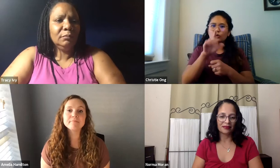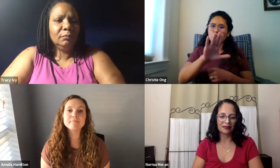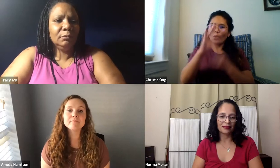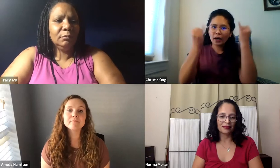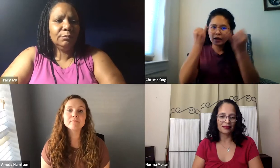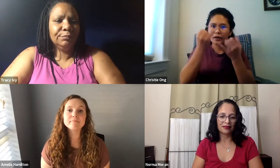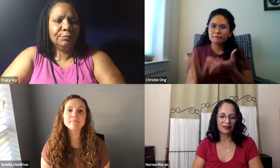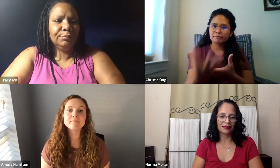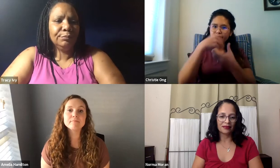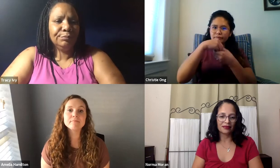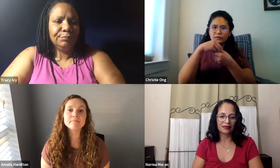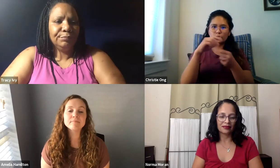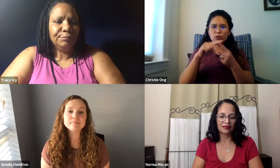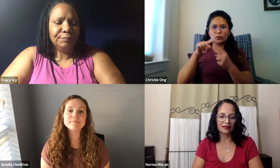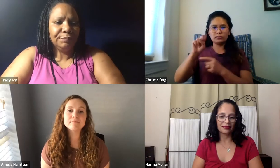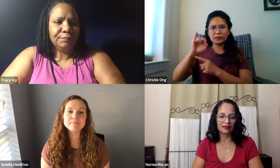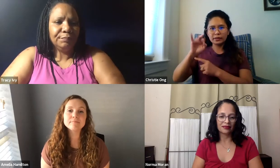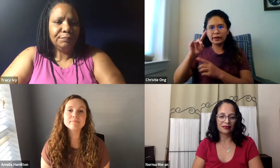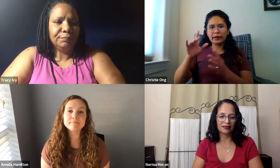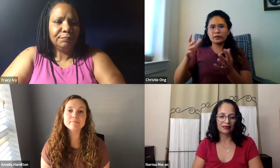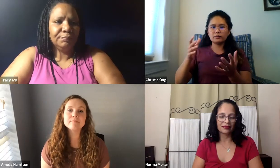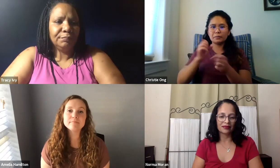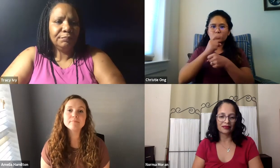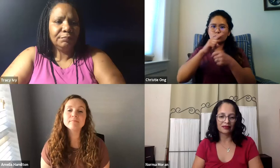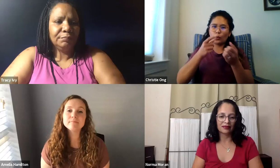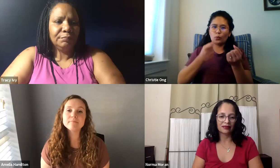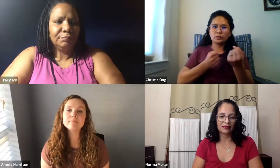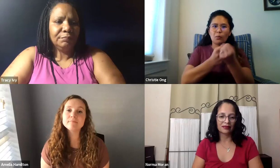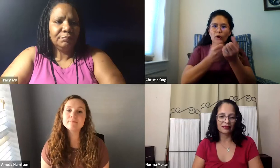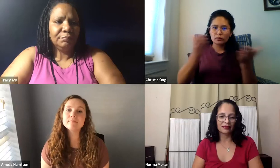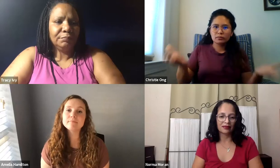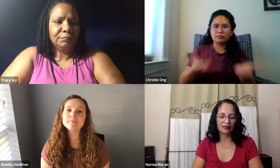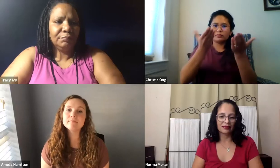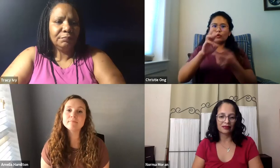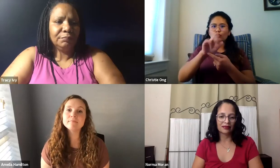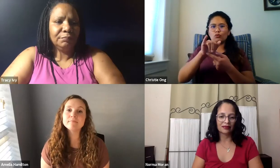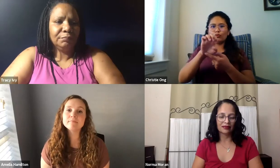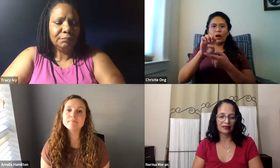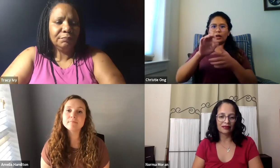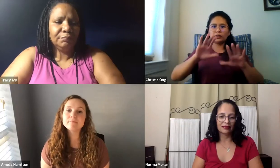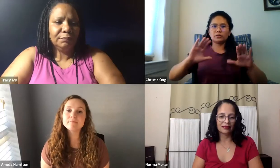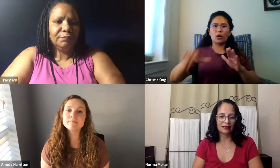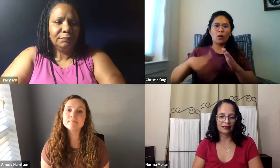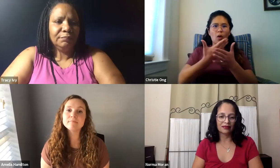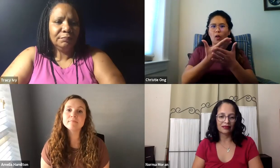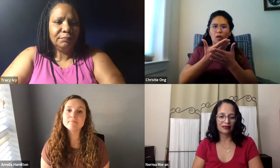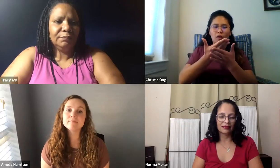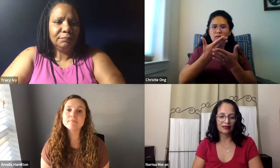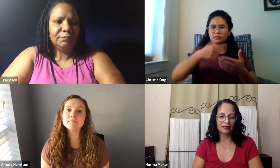And it's important to make sure that your ideas are incorporated into what NTID will be doing and providing moving forward.